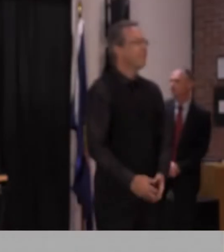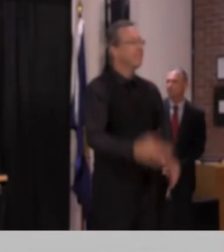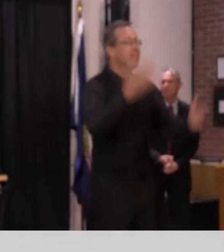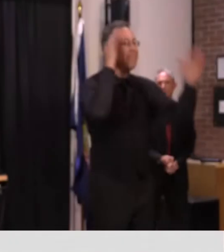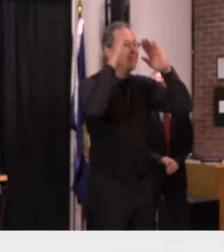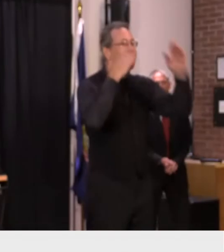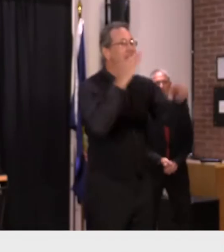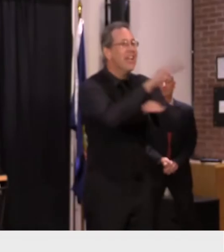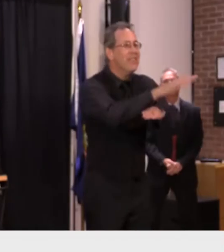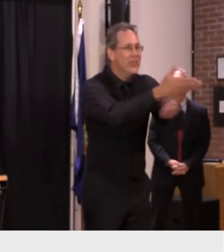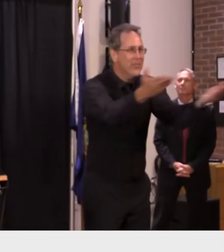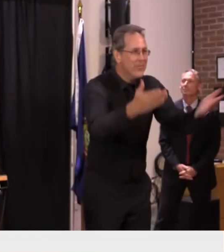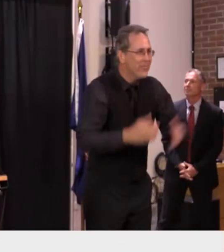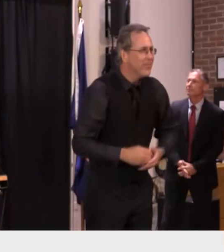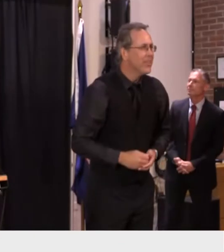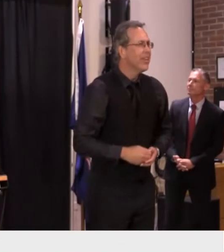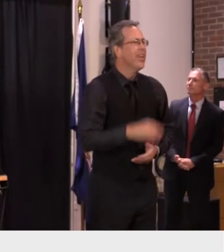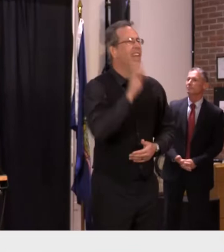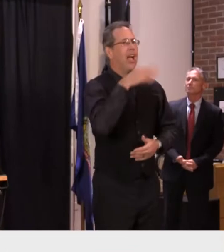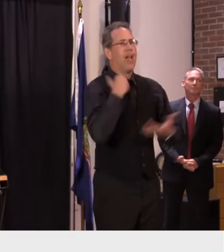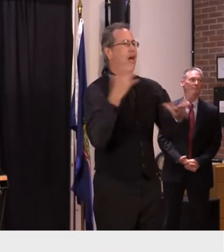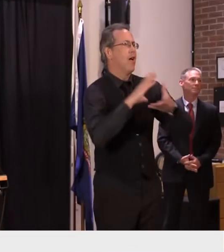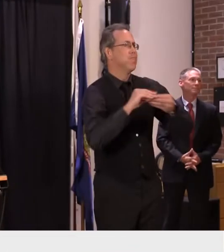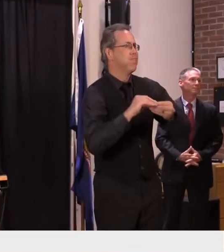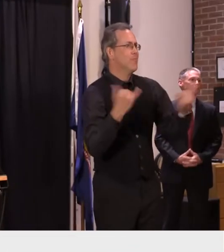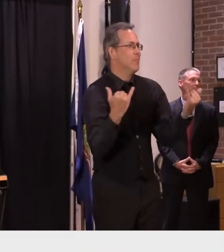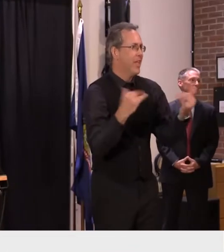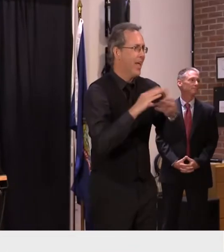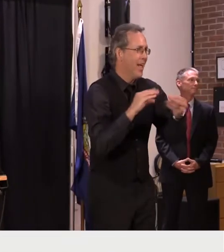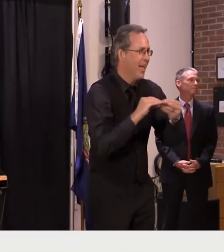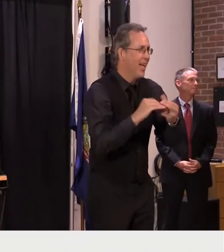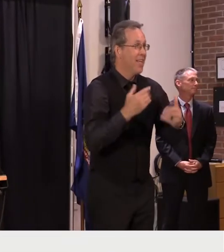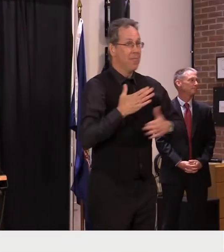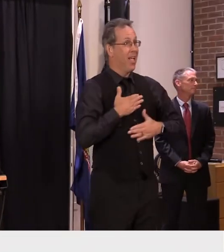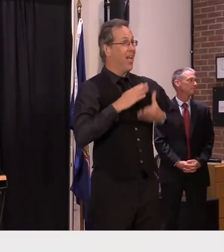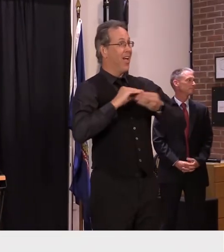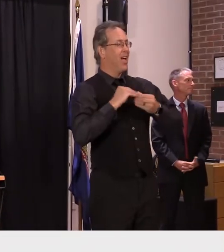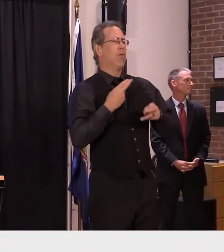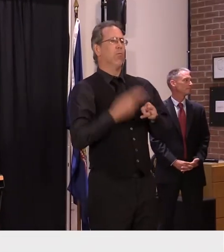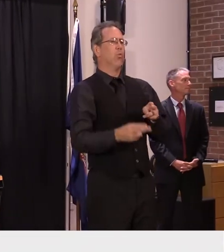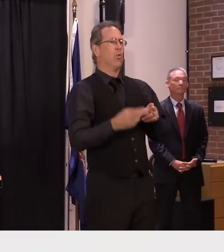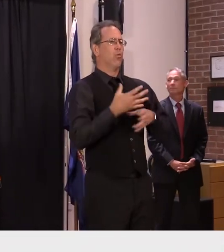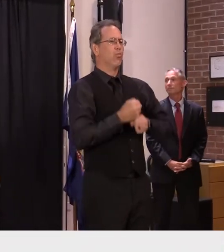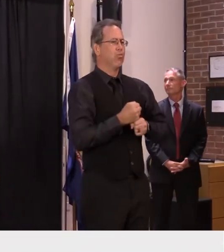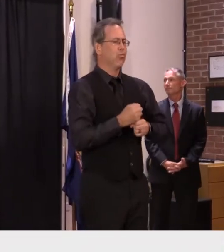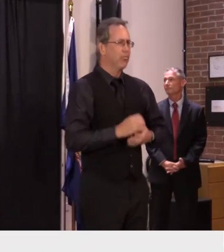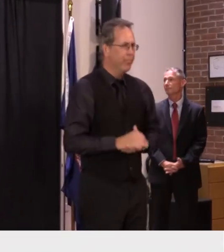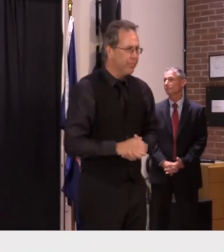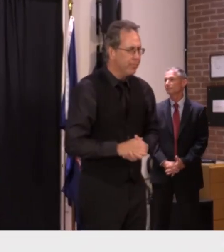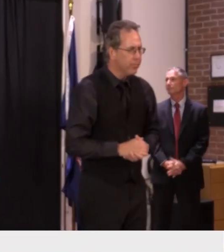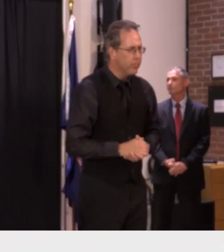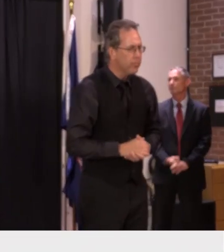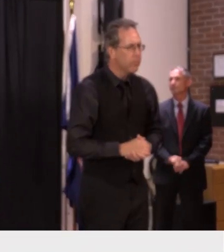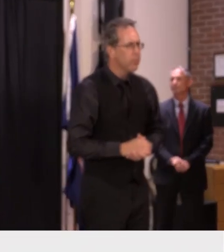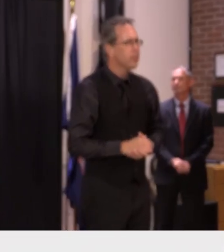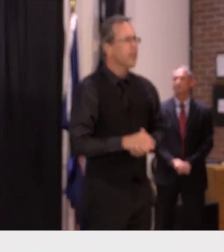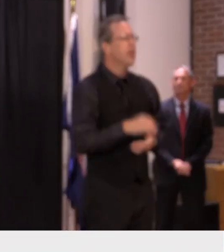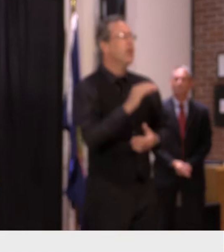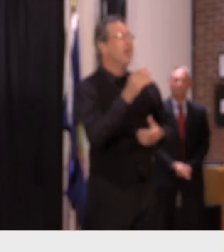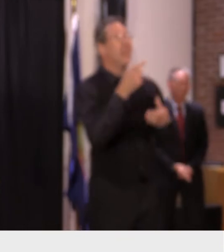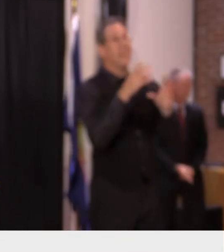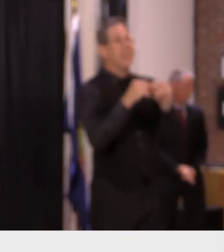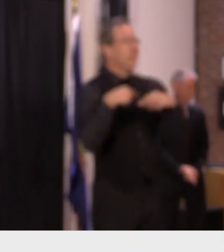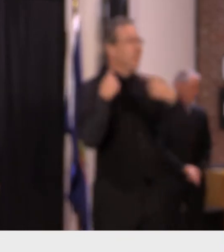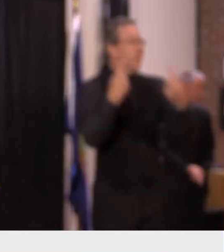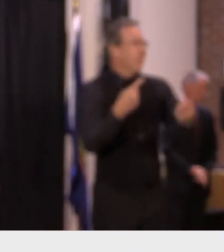we've got quite a few things to cover today so i'm going to keep my comments relatively brief as we talked about over the last